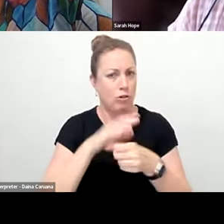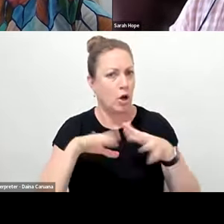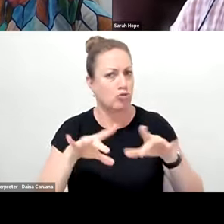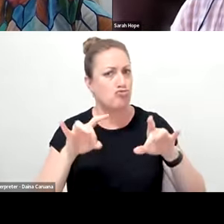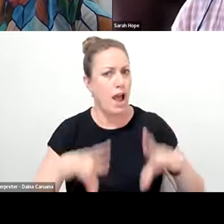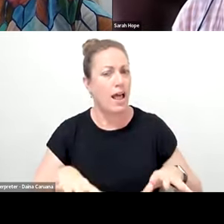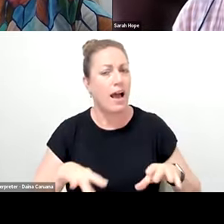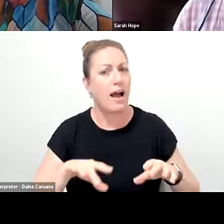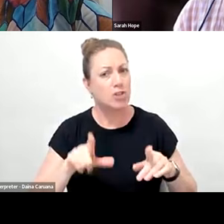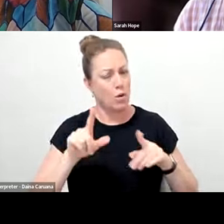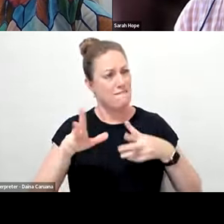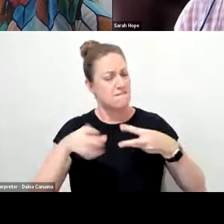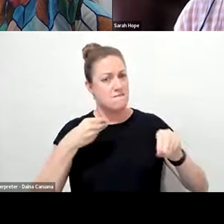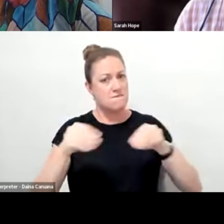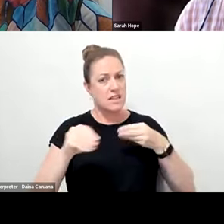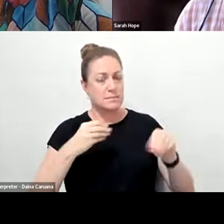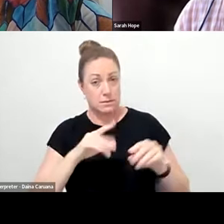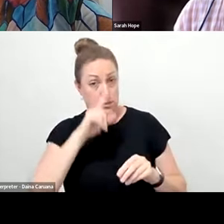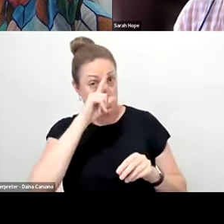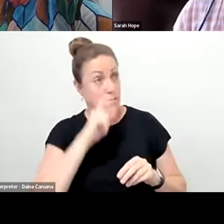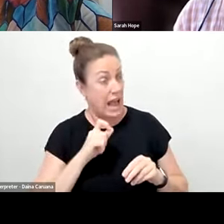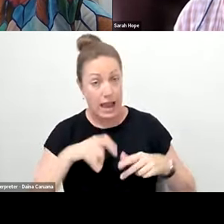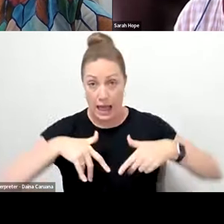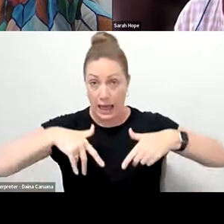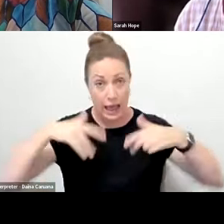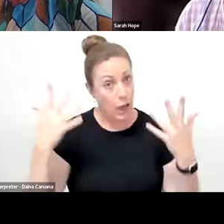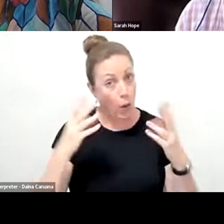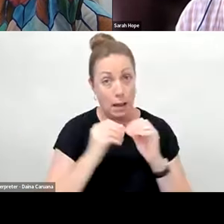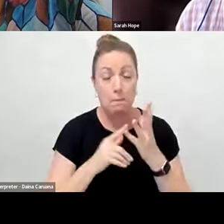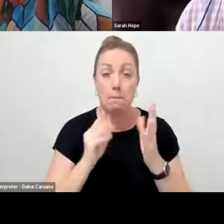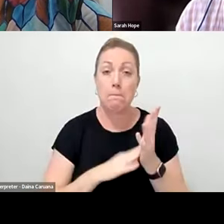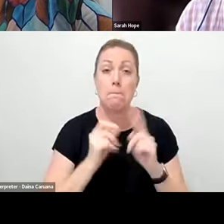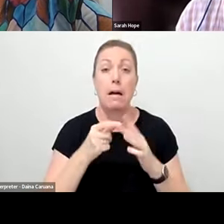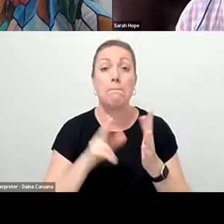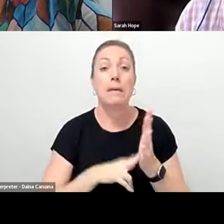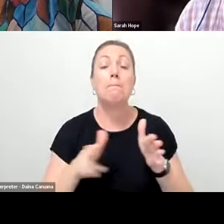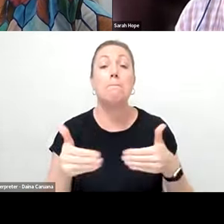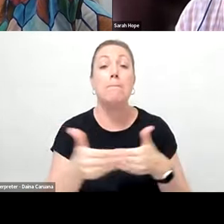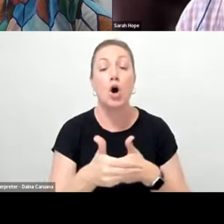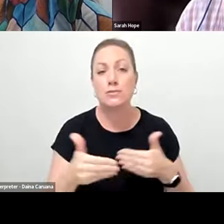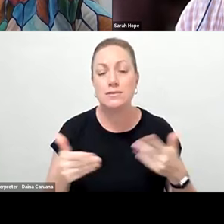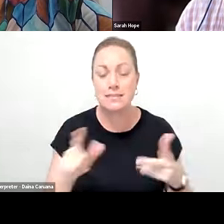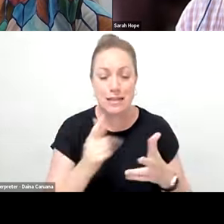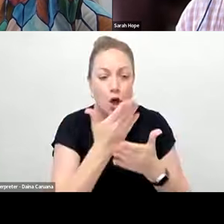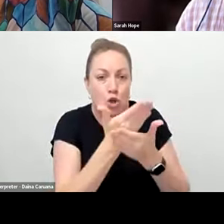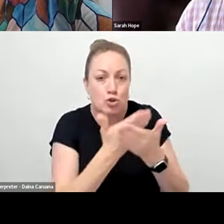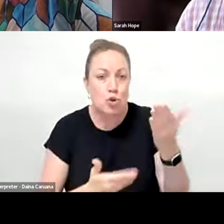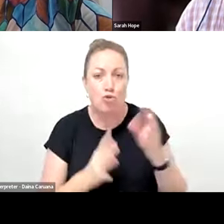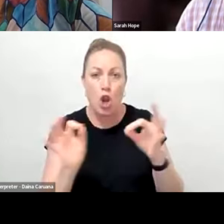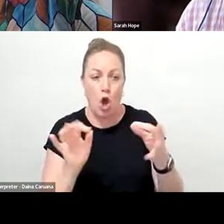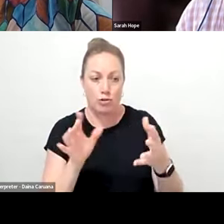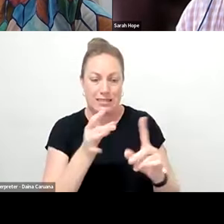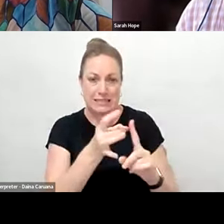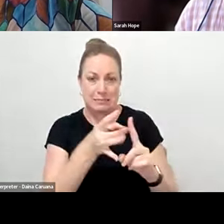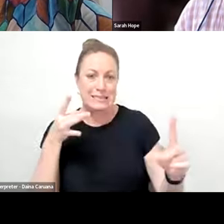Um, and it doesn't have to necessarily be the Northern territory. The story itself doesn't say anywhere specifically. Um, so